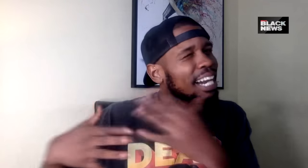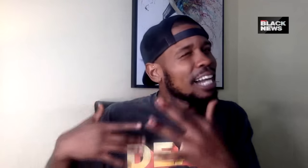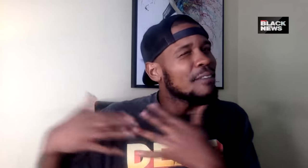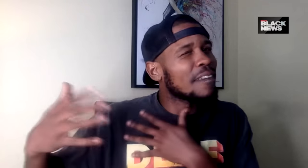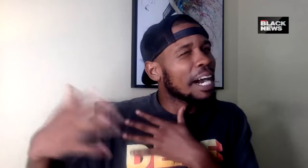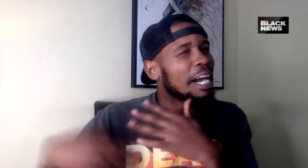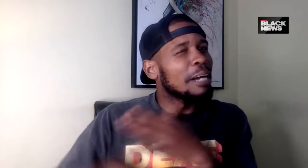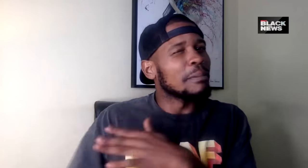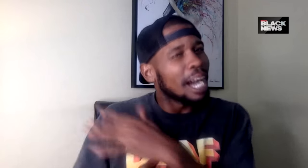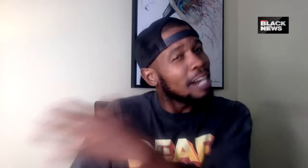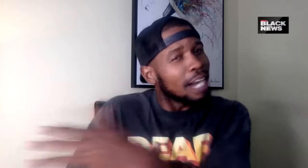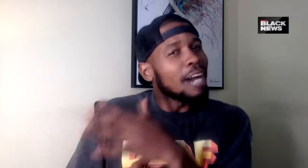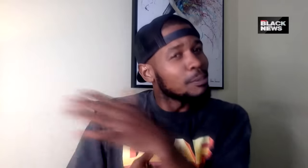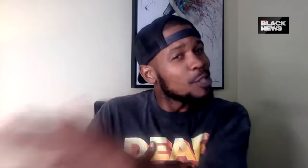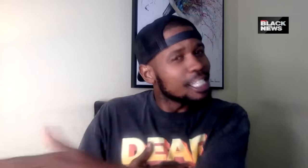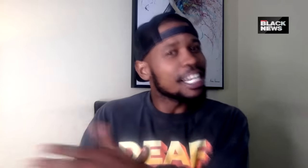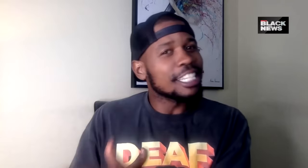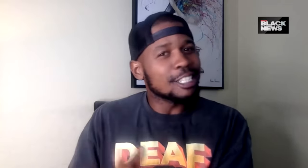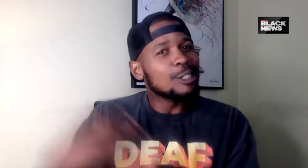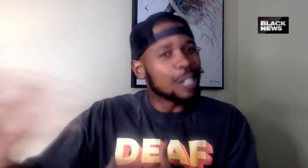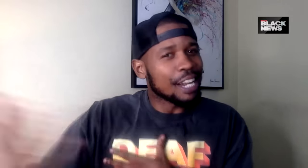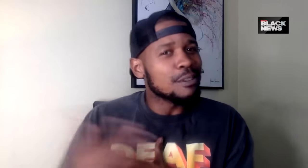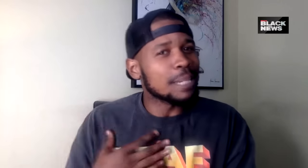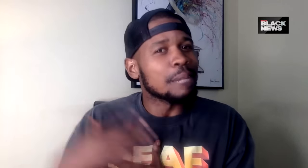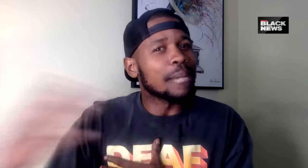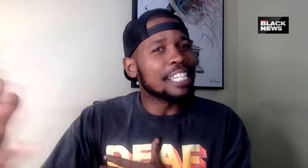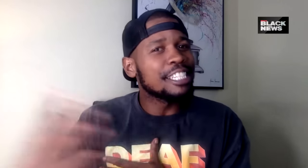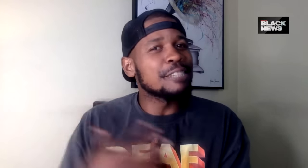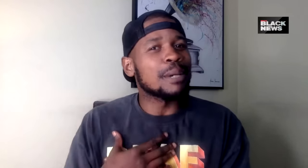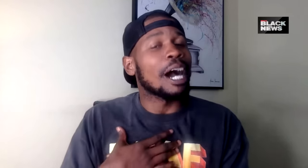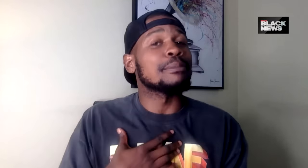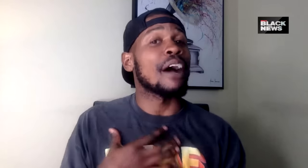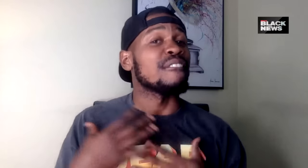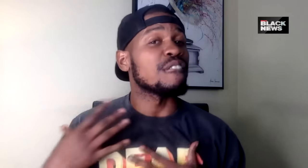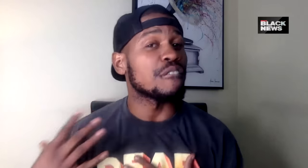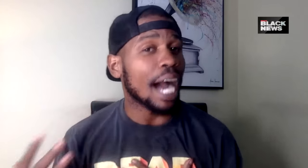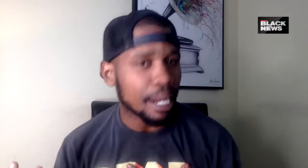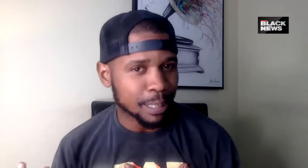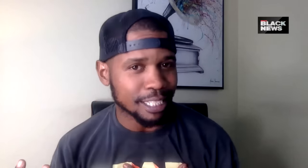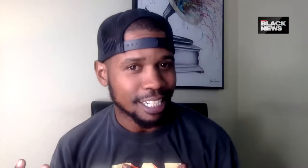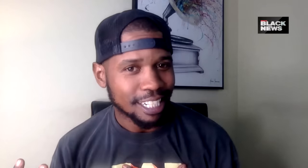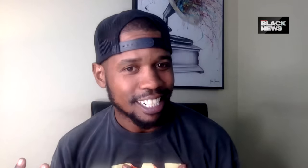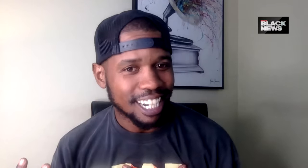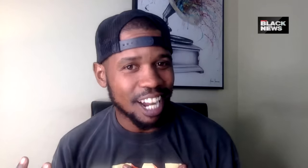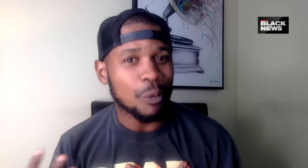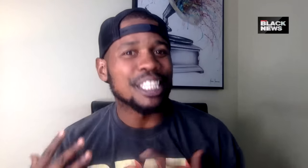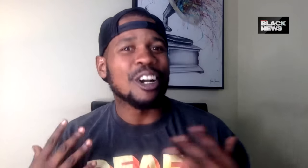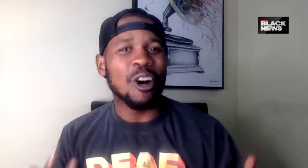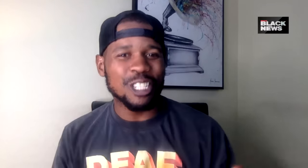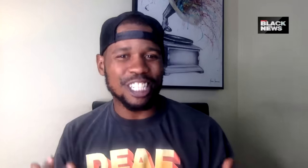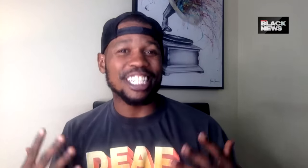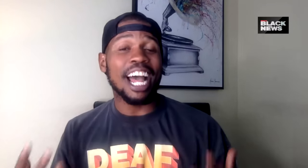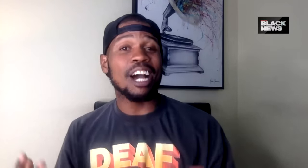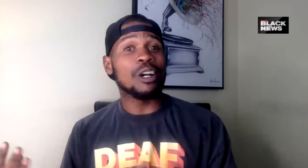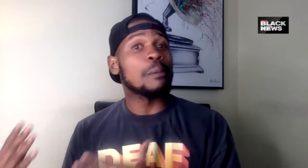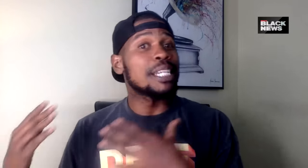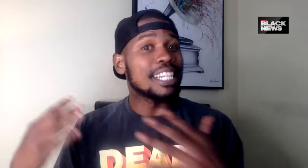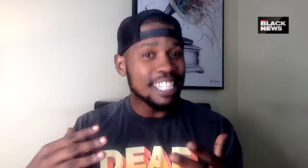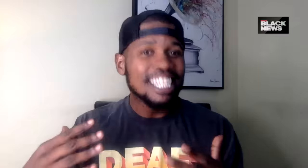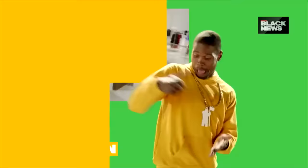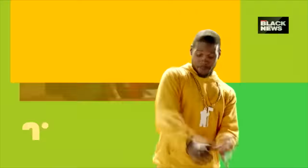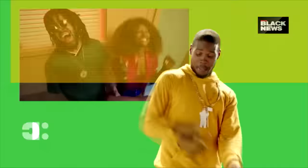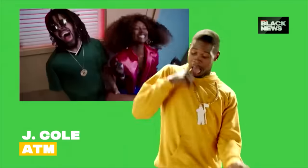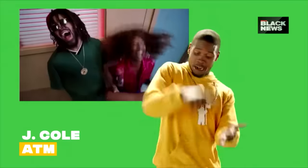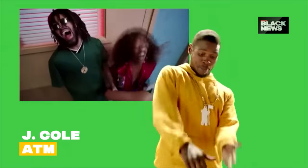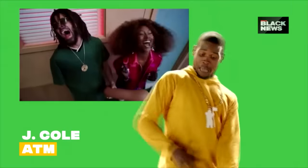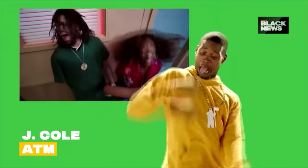it's not my kind of vibe. I appreciate you. You're giving me a message, but I'm not vibing. And with the culture now coming